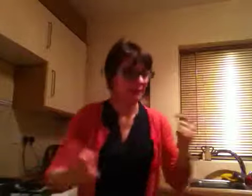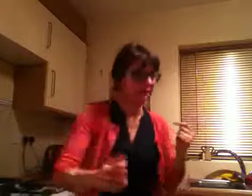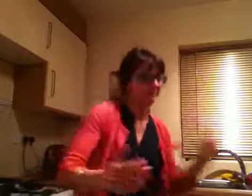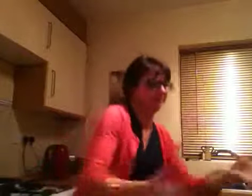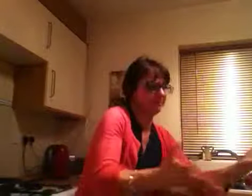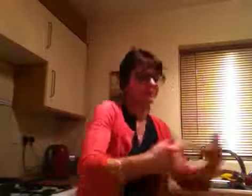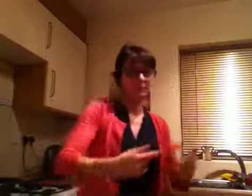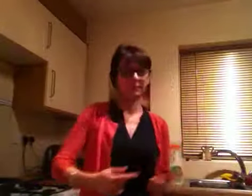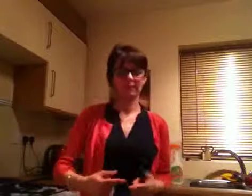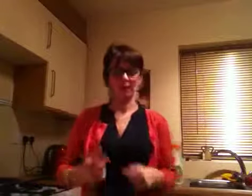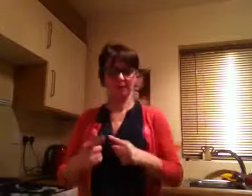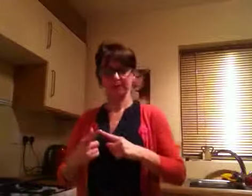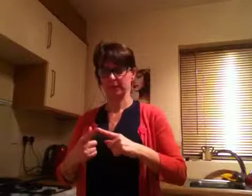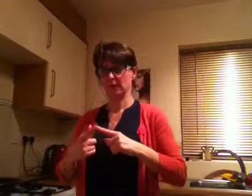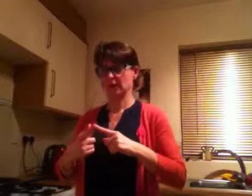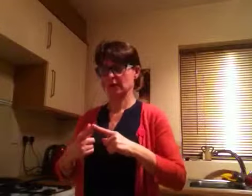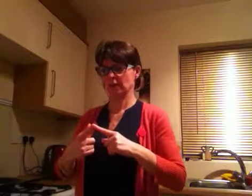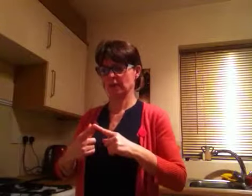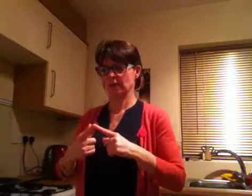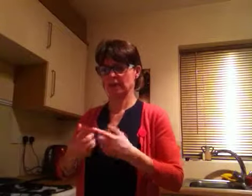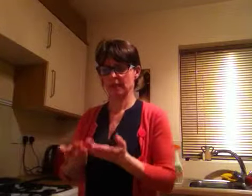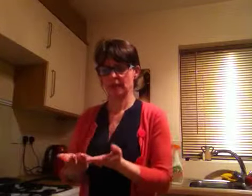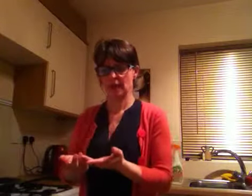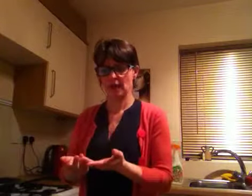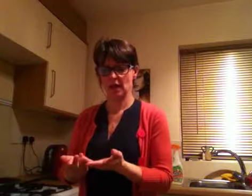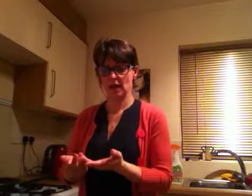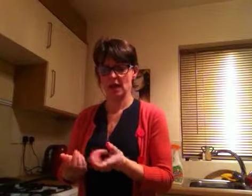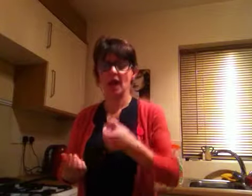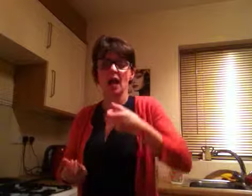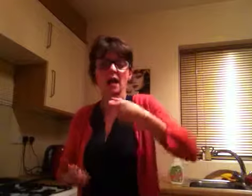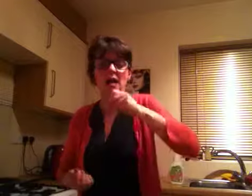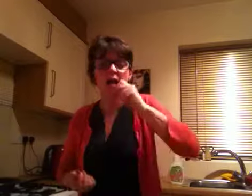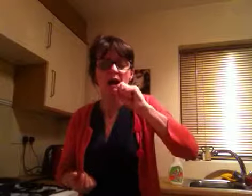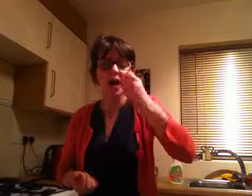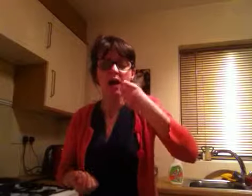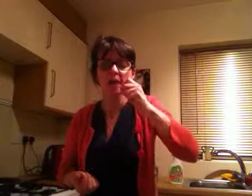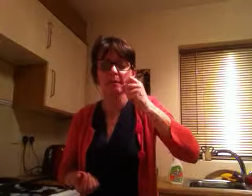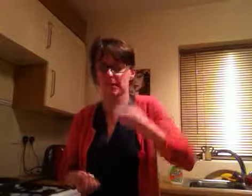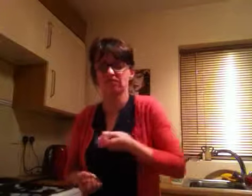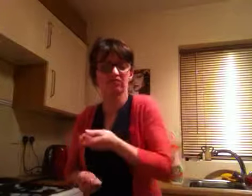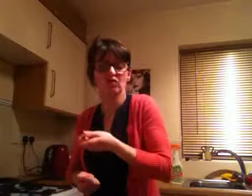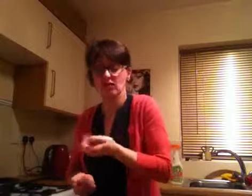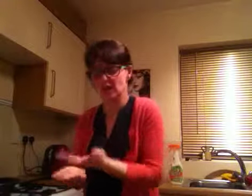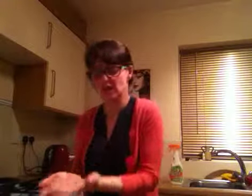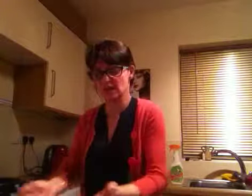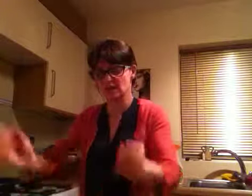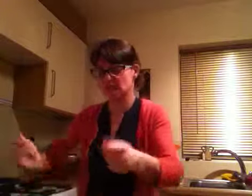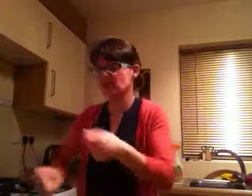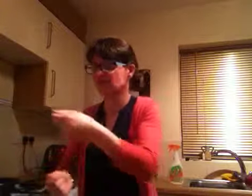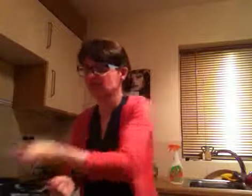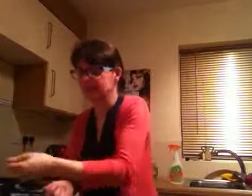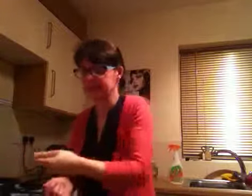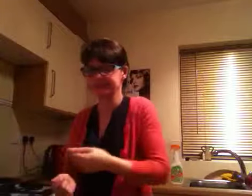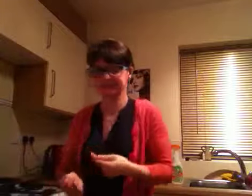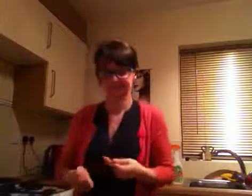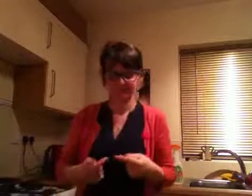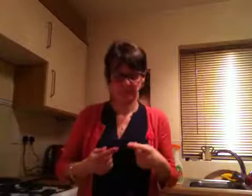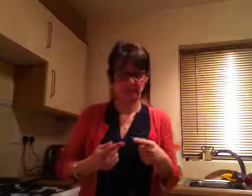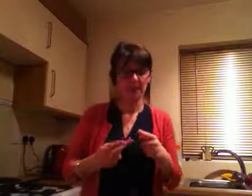pan in the sink. Smear toothpaste on the bathroom tabs, and spill a dash of